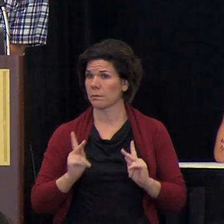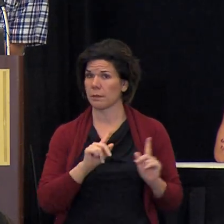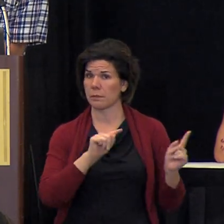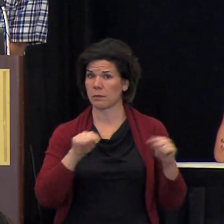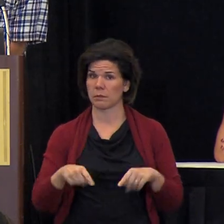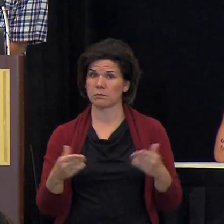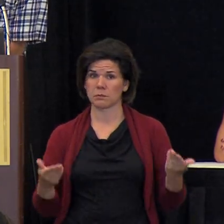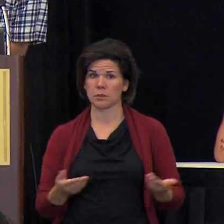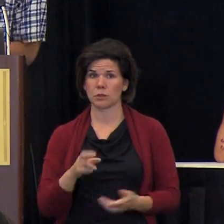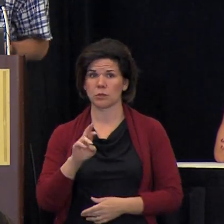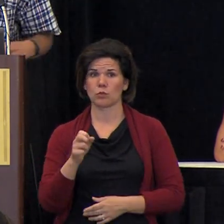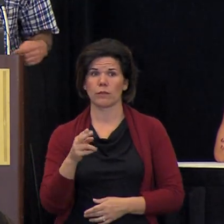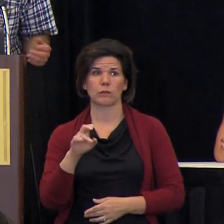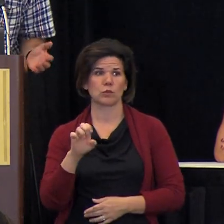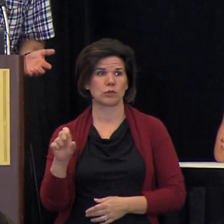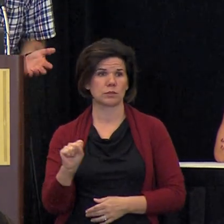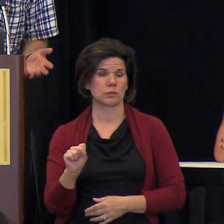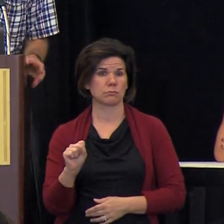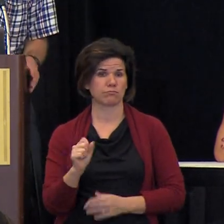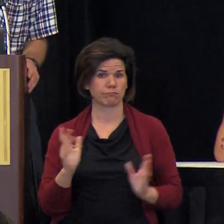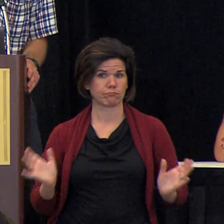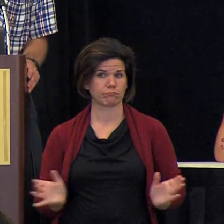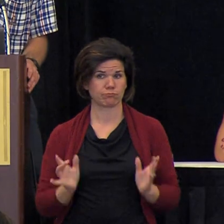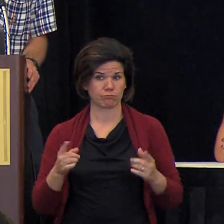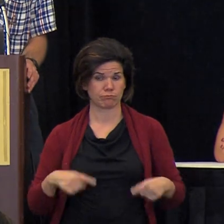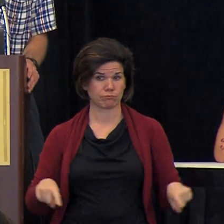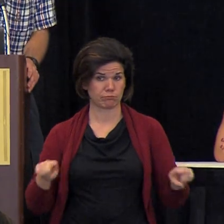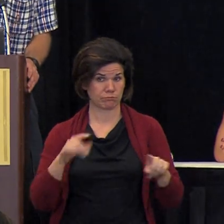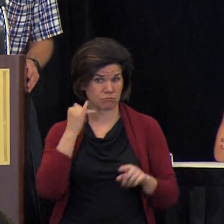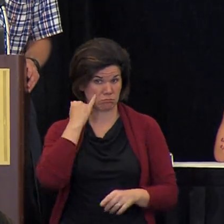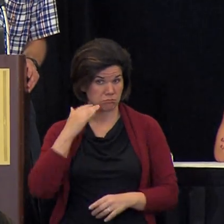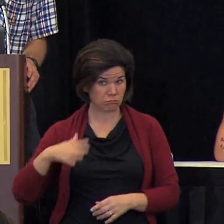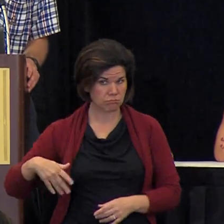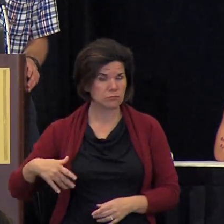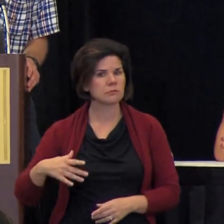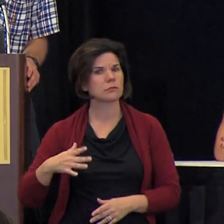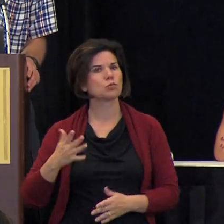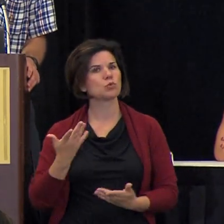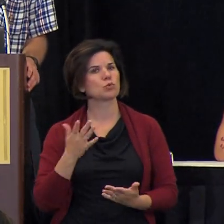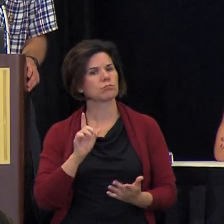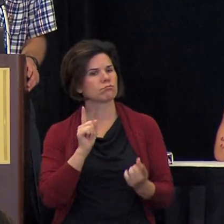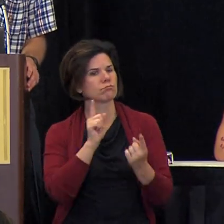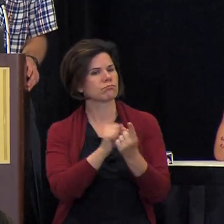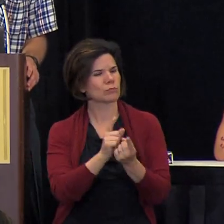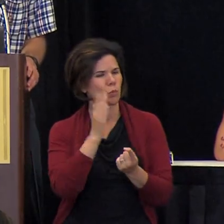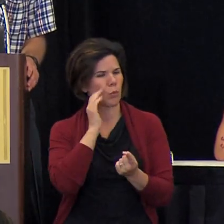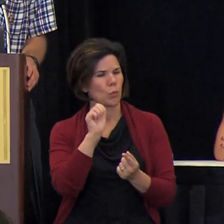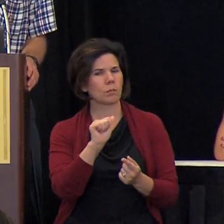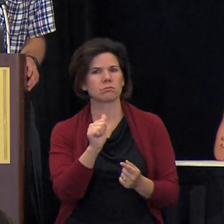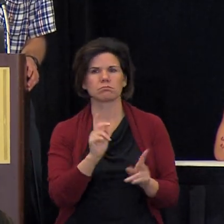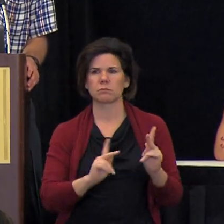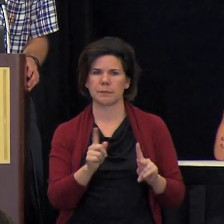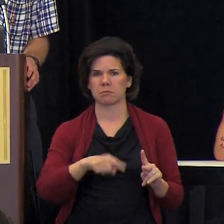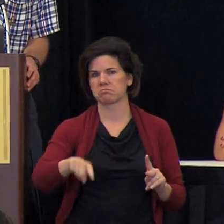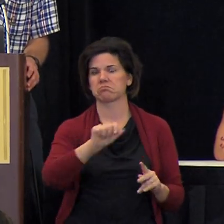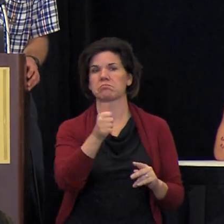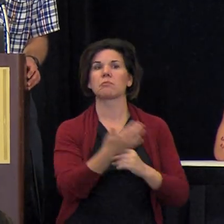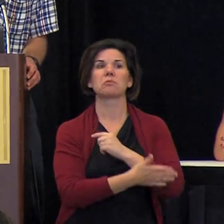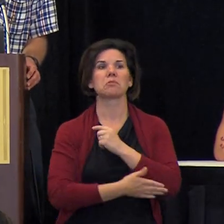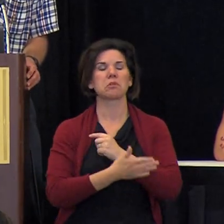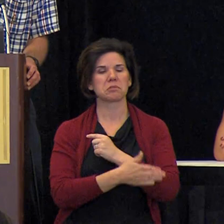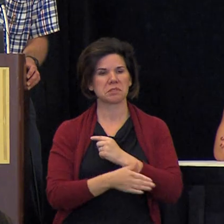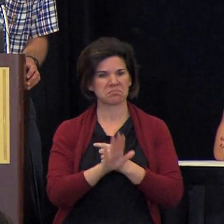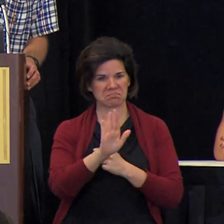and i encourage you if you haven't already to get to know people from other countries and just listen to their stories